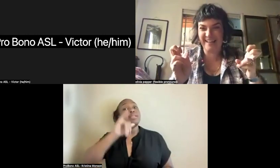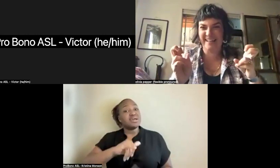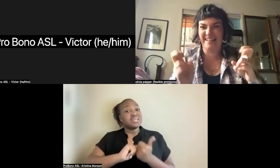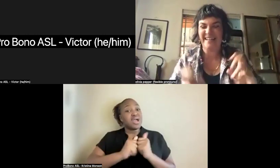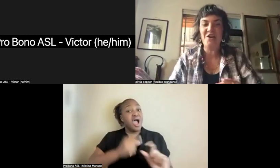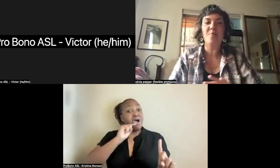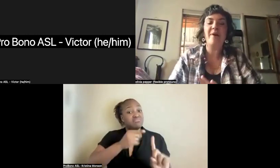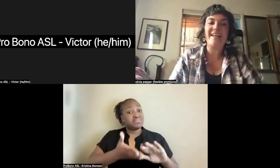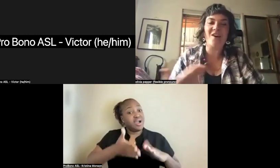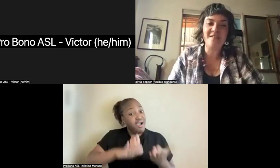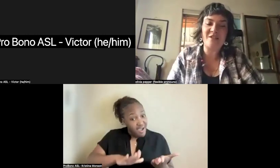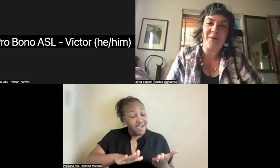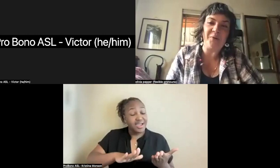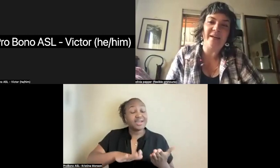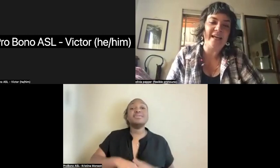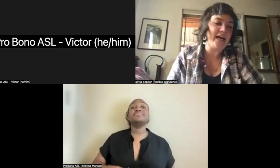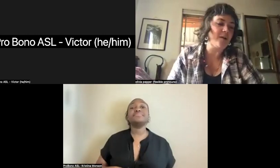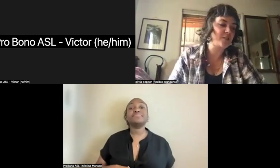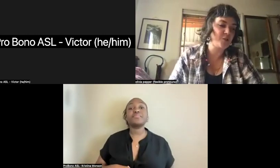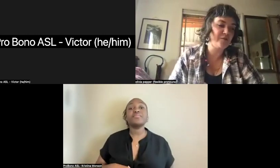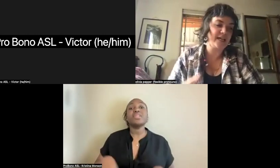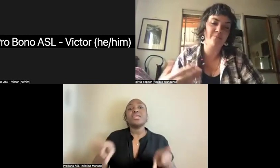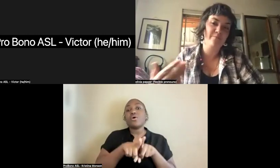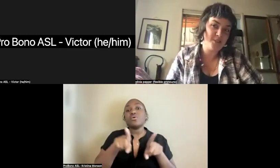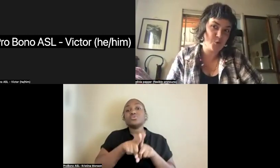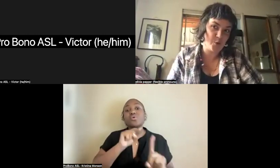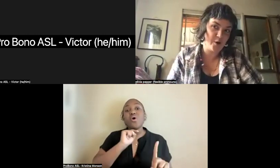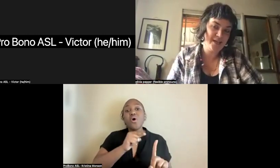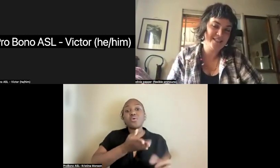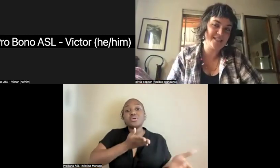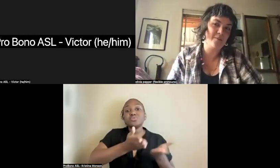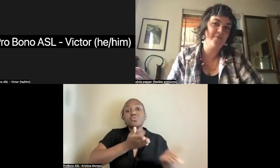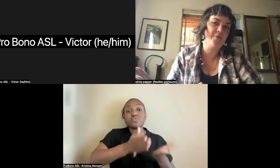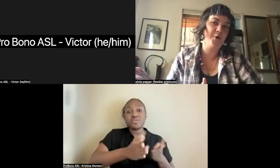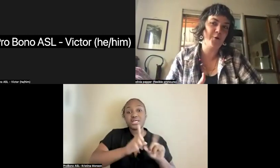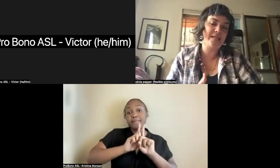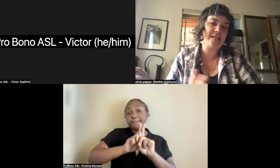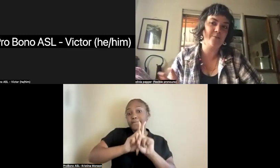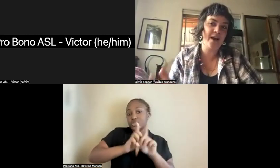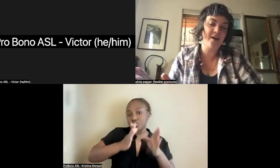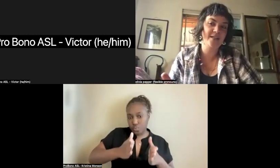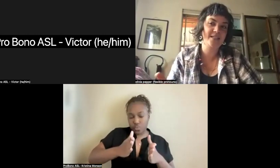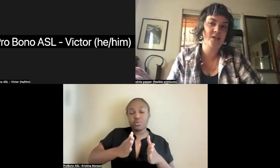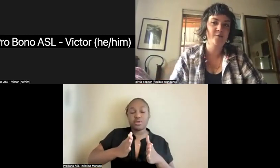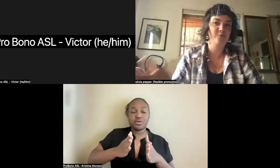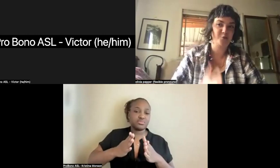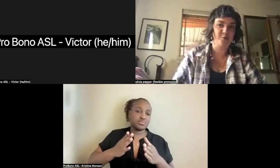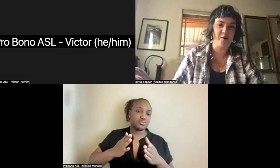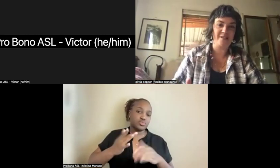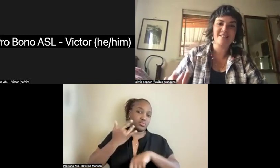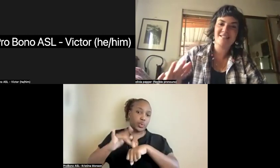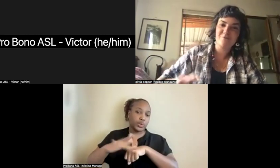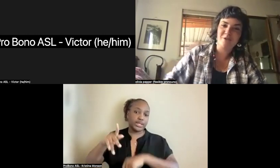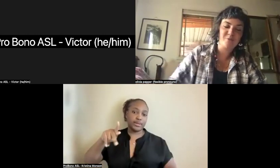but he also served as a mentor to some of the early Paris ritual